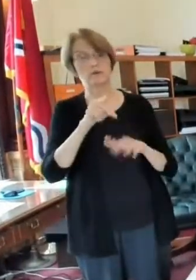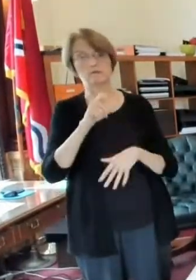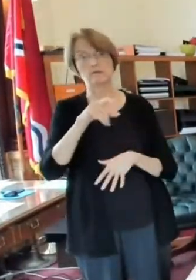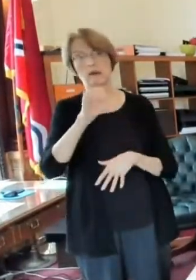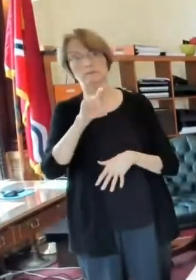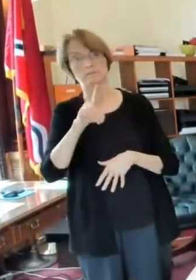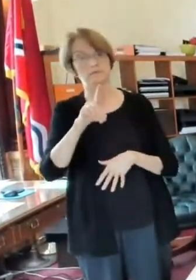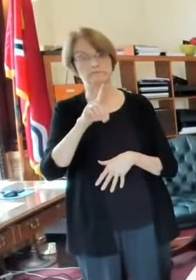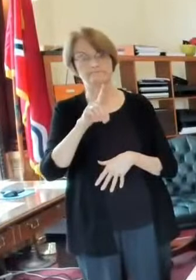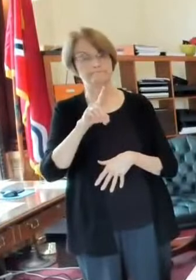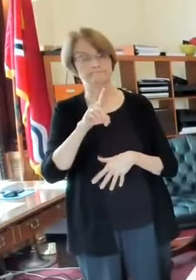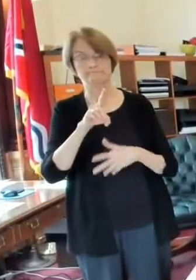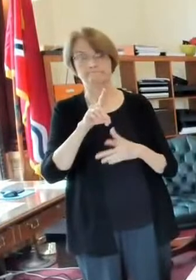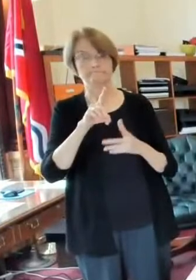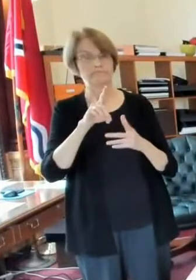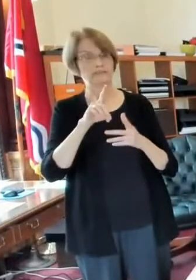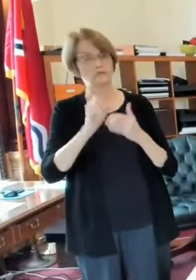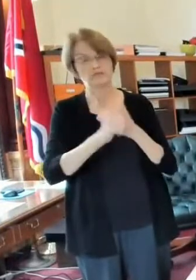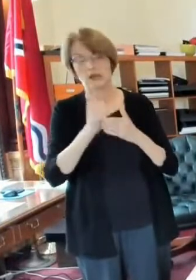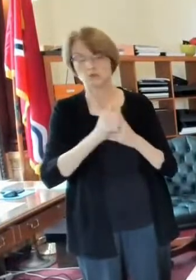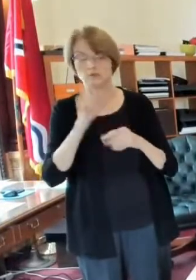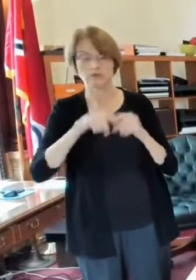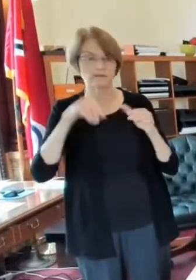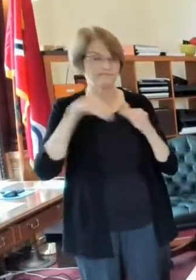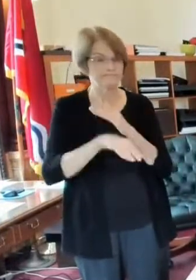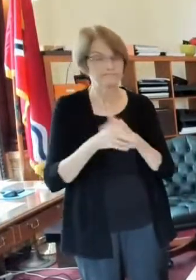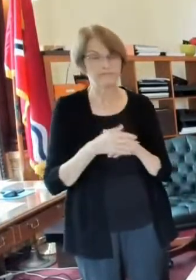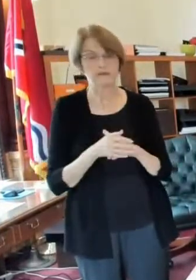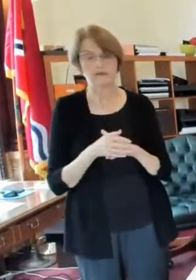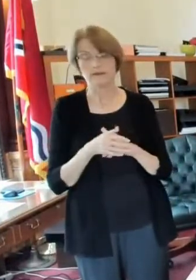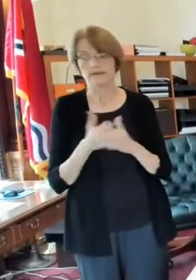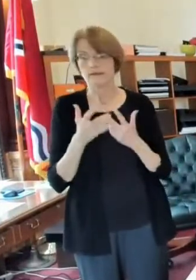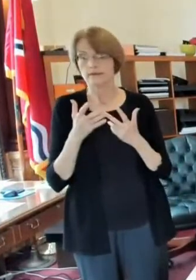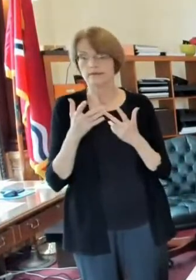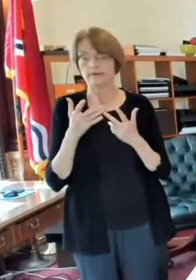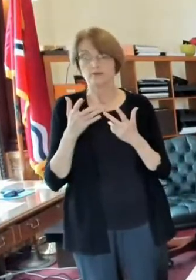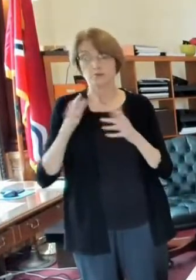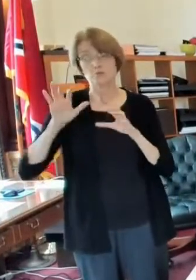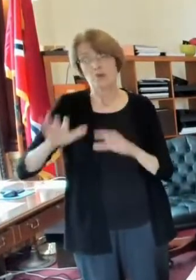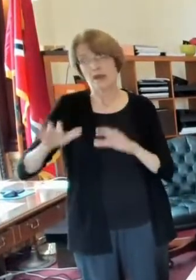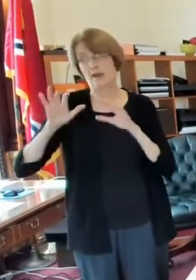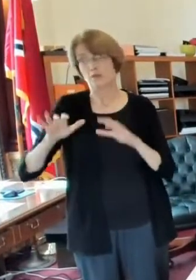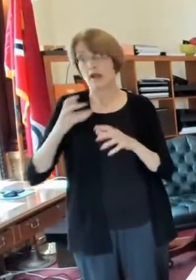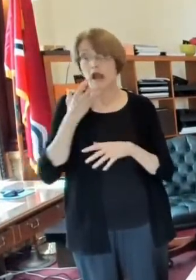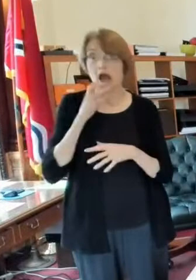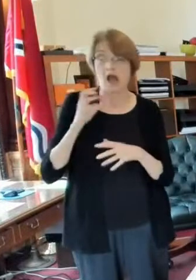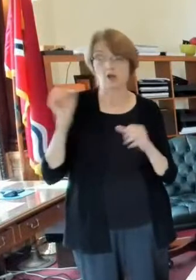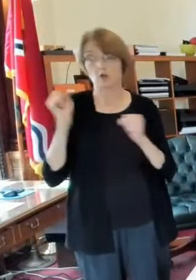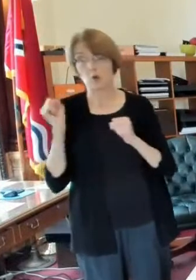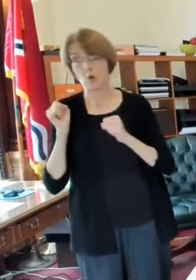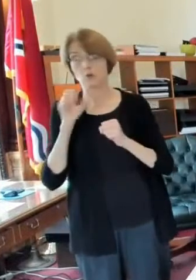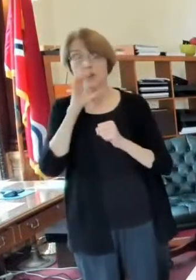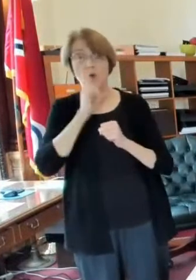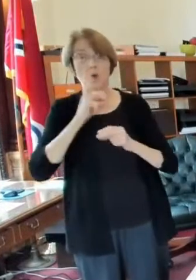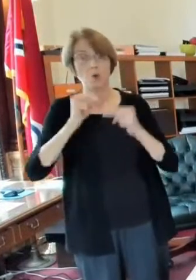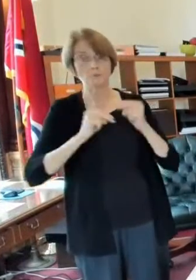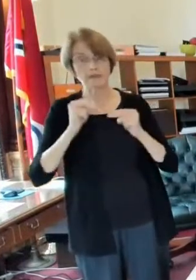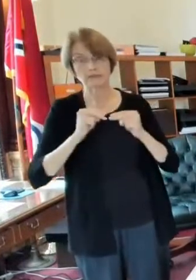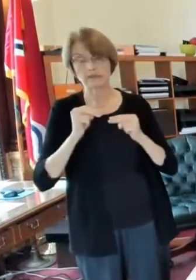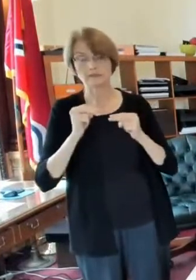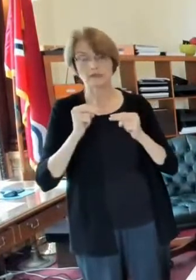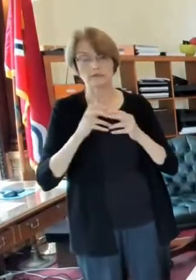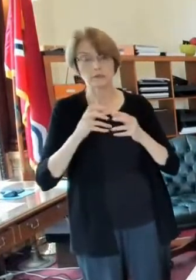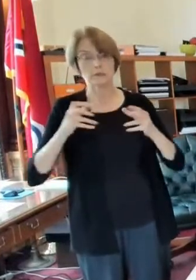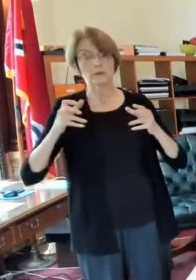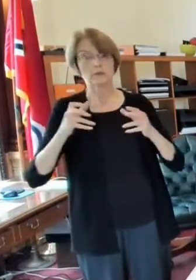um when you have a lot of rain when you have hot and cold these old buildings they can't